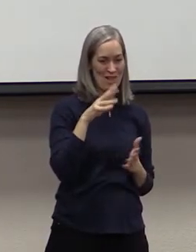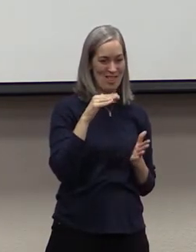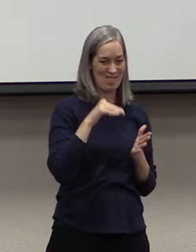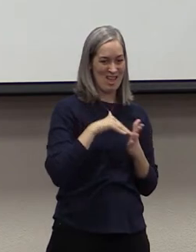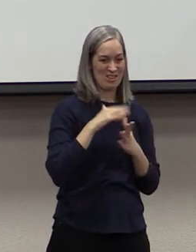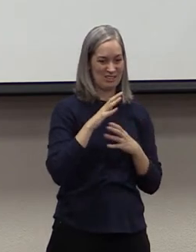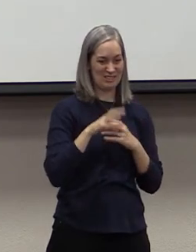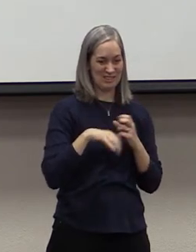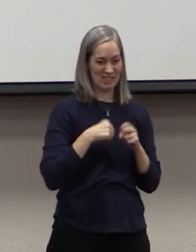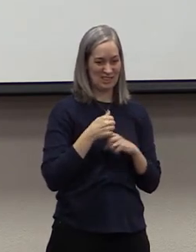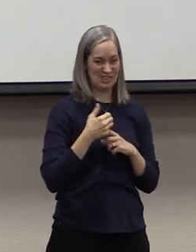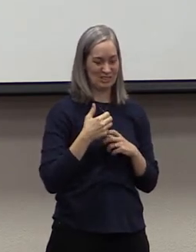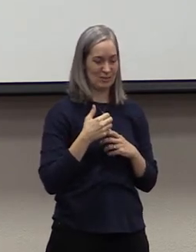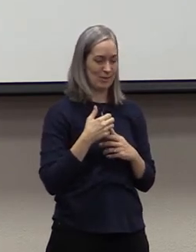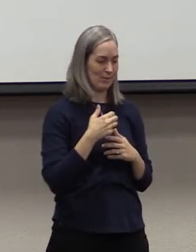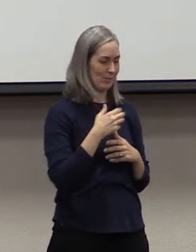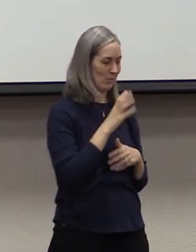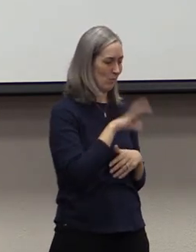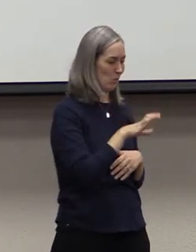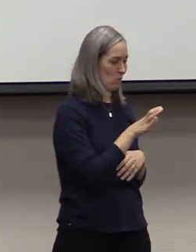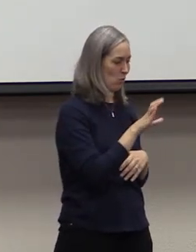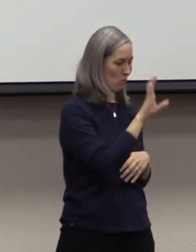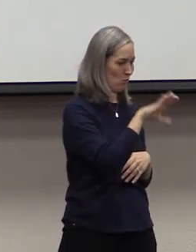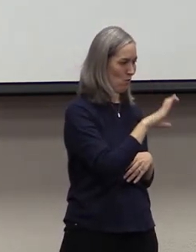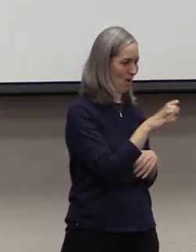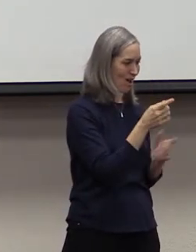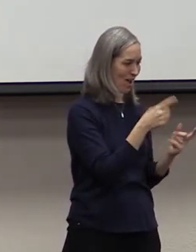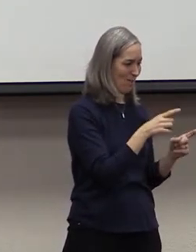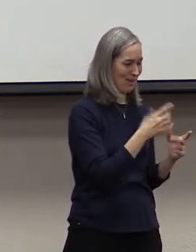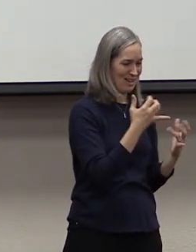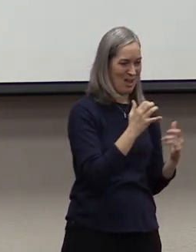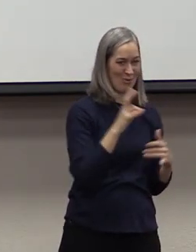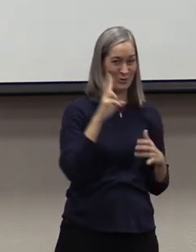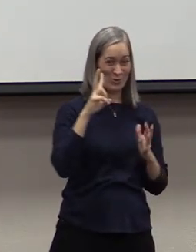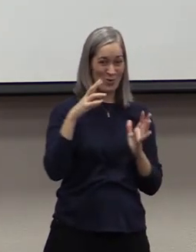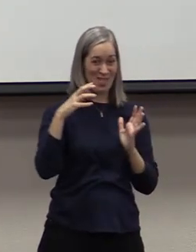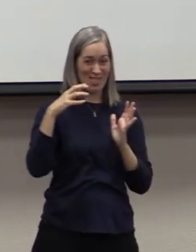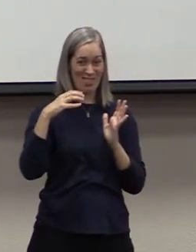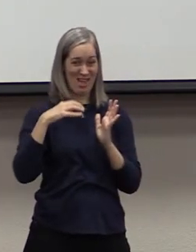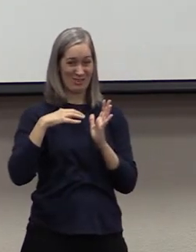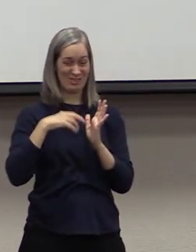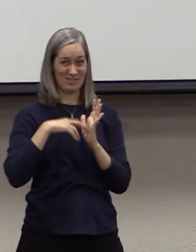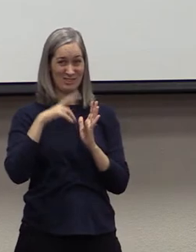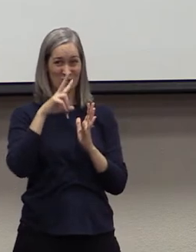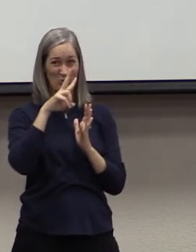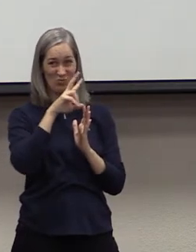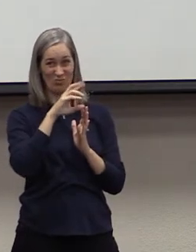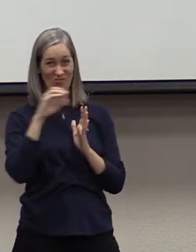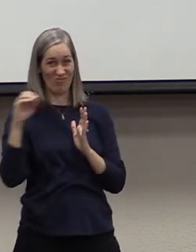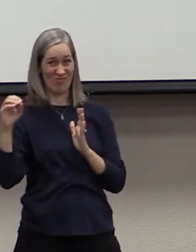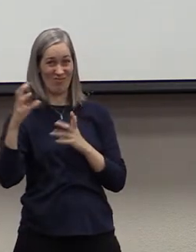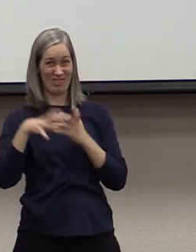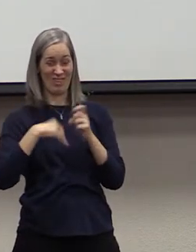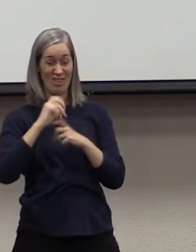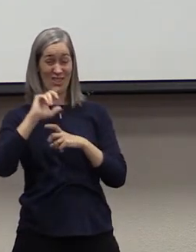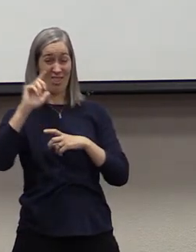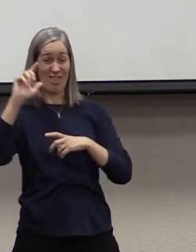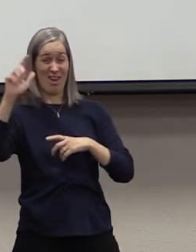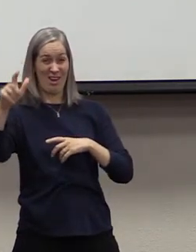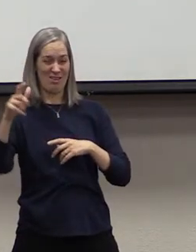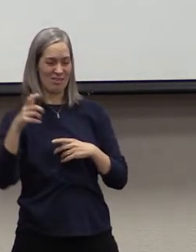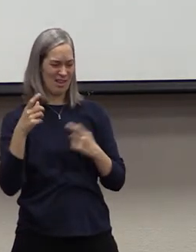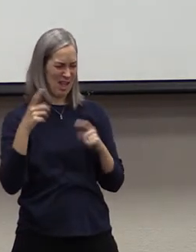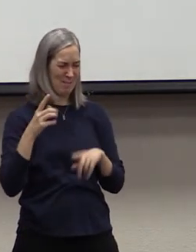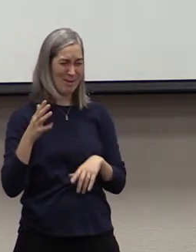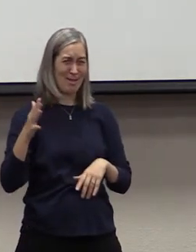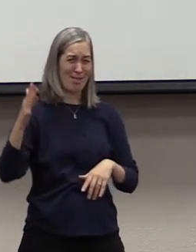the cross, we can easily forget that He's coming back. Because it happened so long ago, we can easily just go on about our